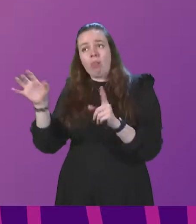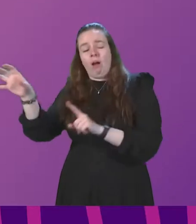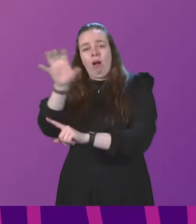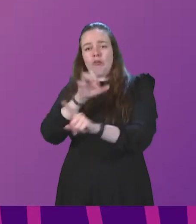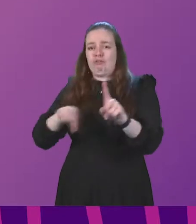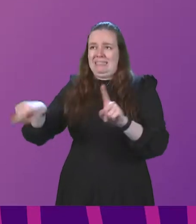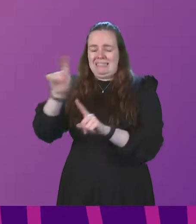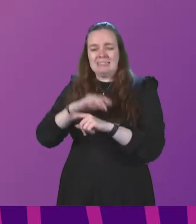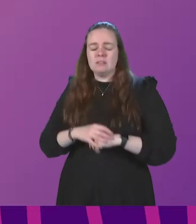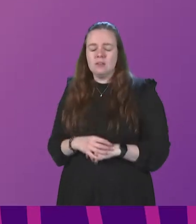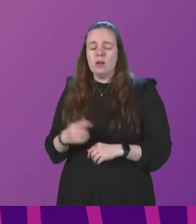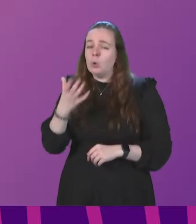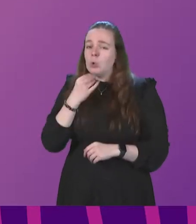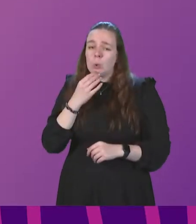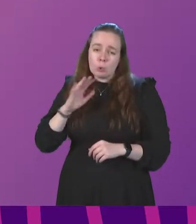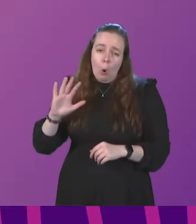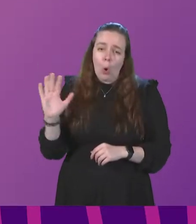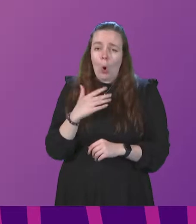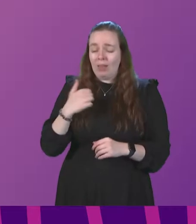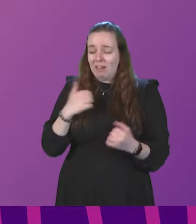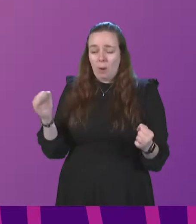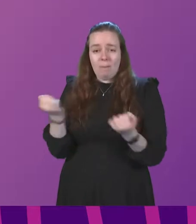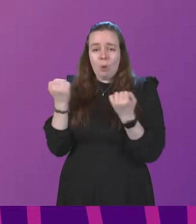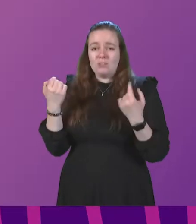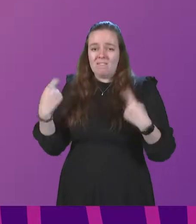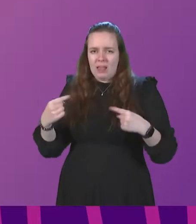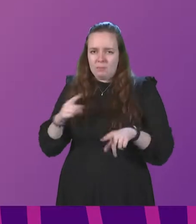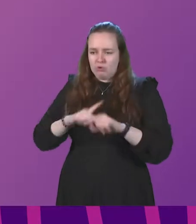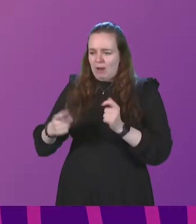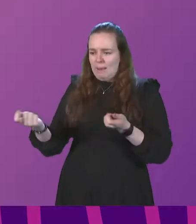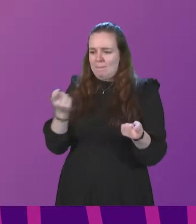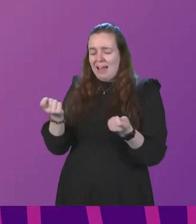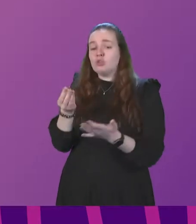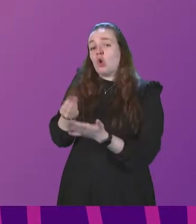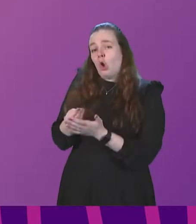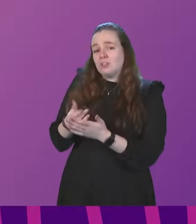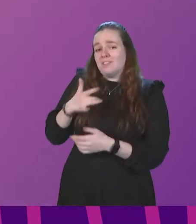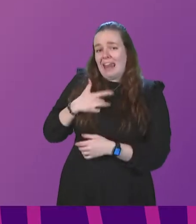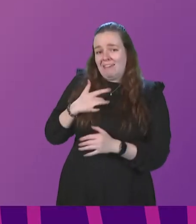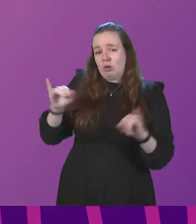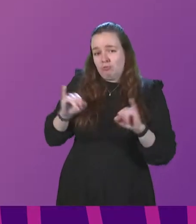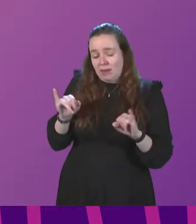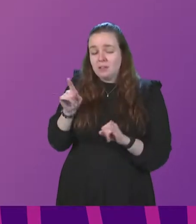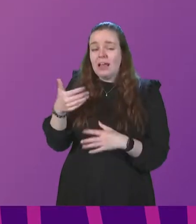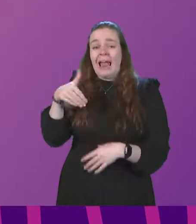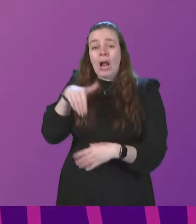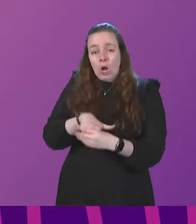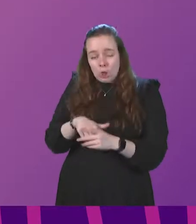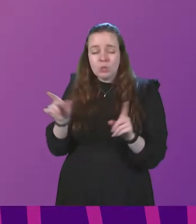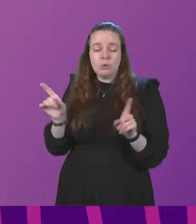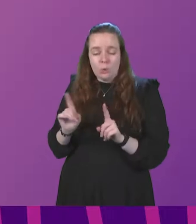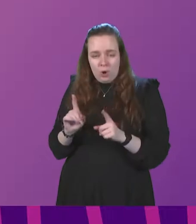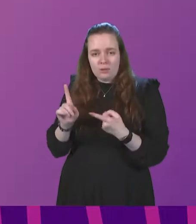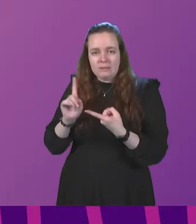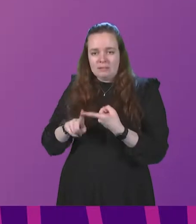We will use all of our available powers to address the impact of the current cost-of-living crisis. That includes bringing forward